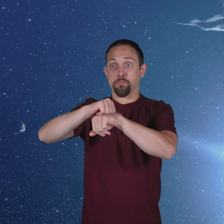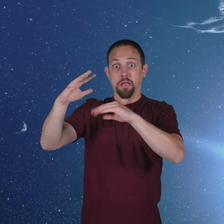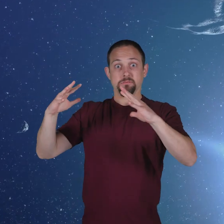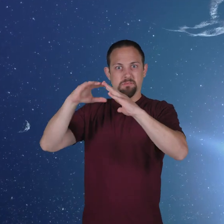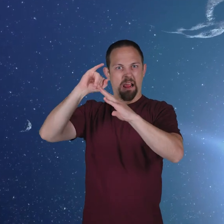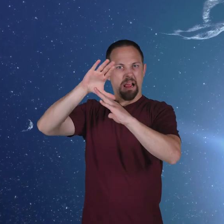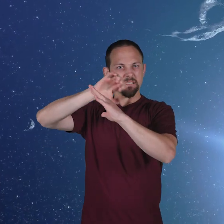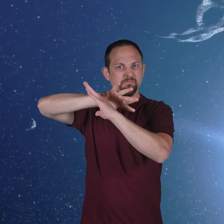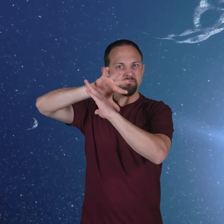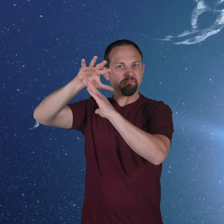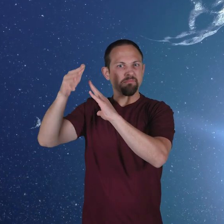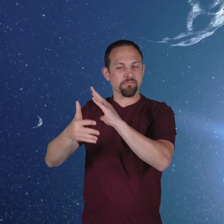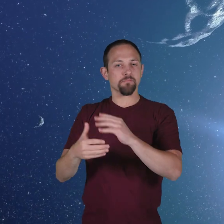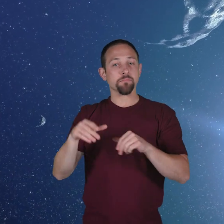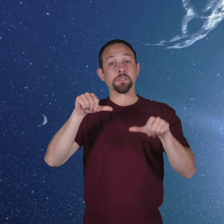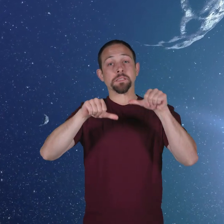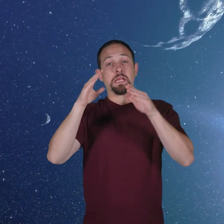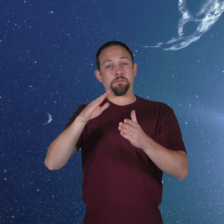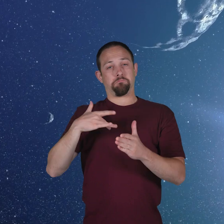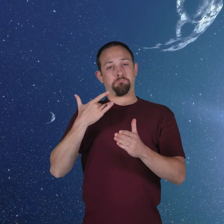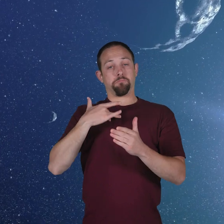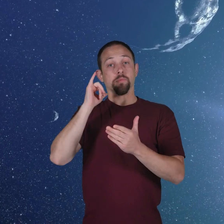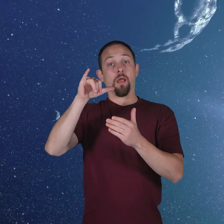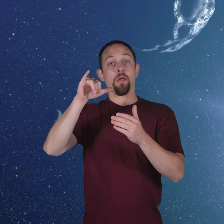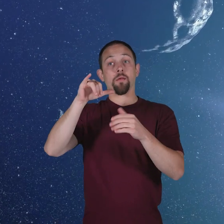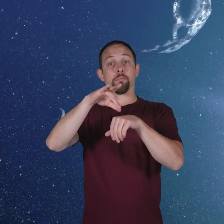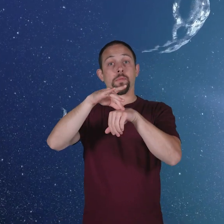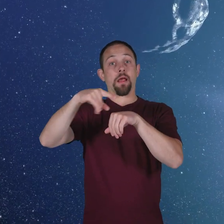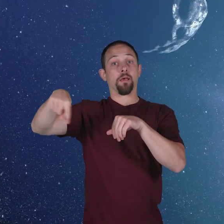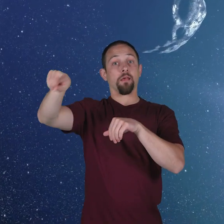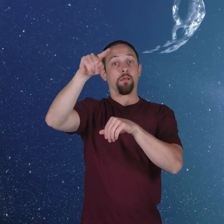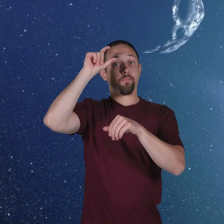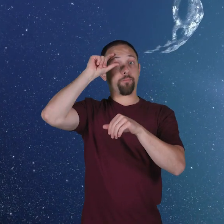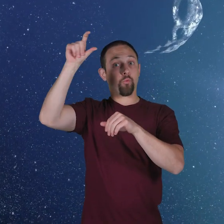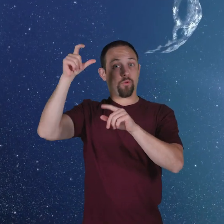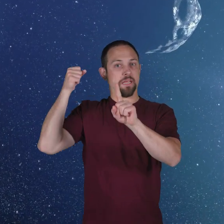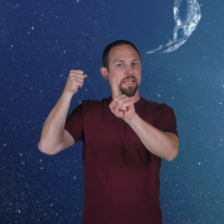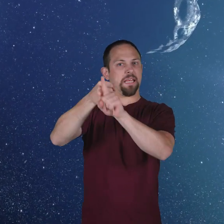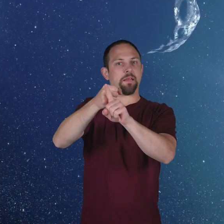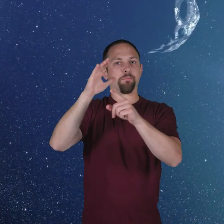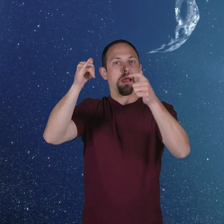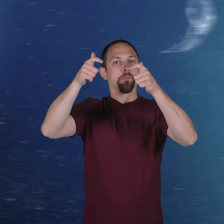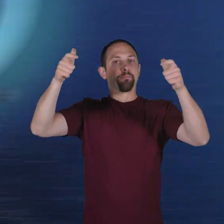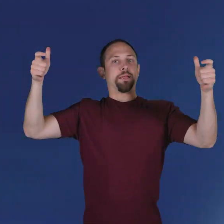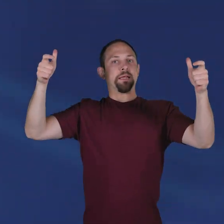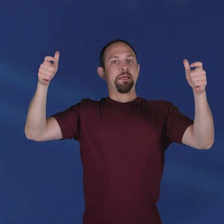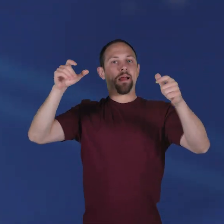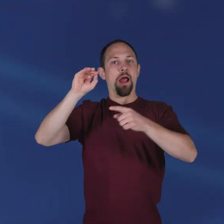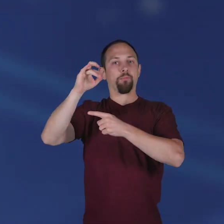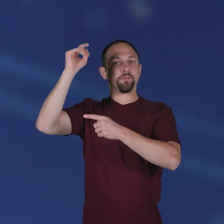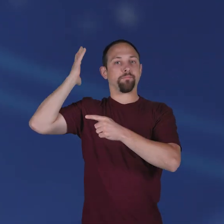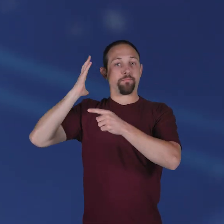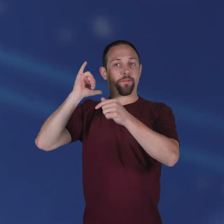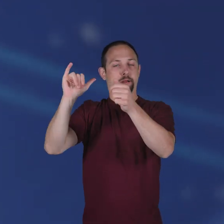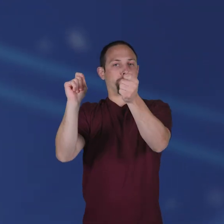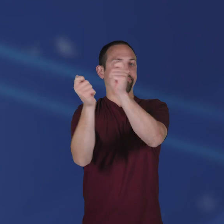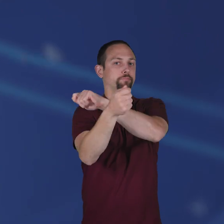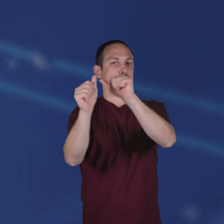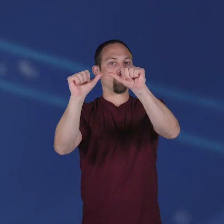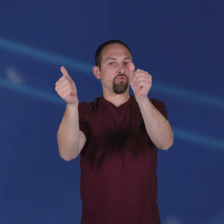believe these moons may have been hit by giant objects in the past, which changed their shapes. How many moons does Uranus have?